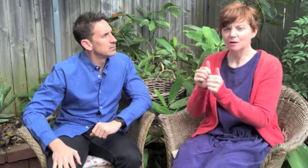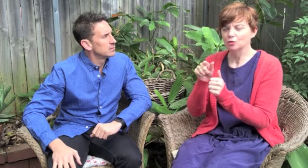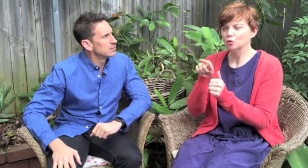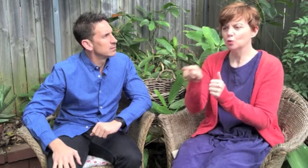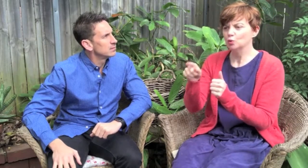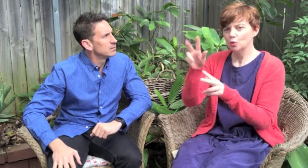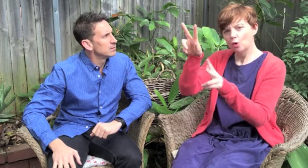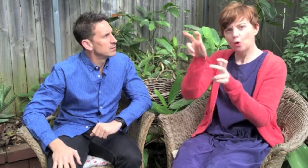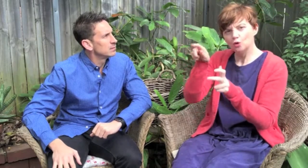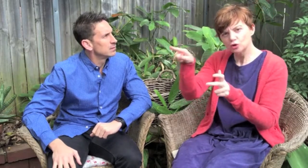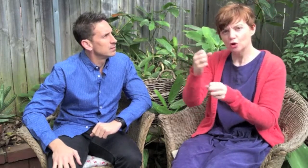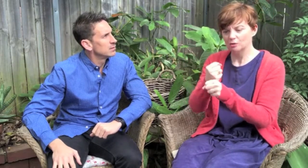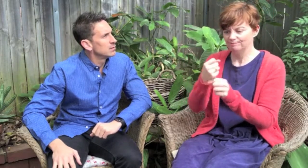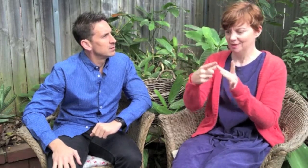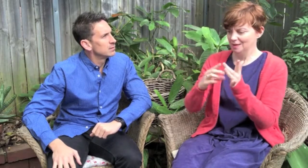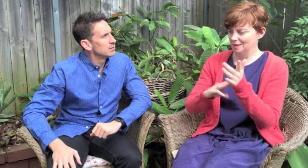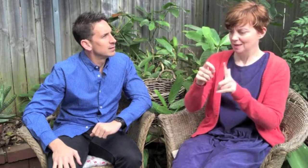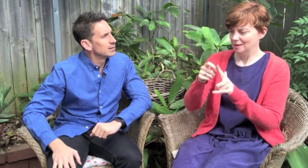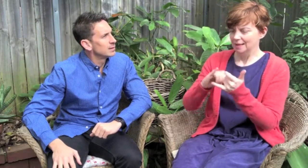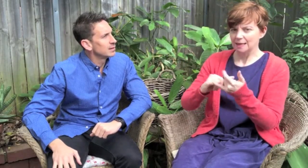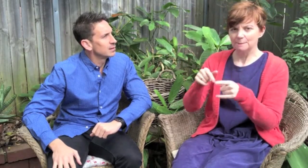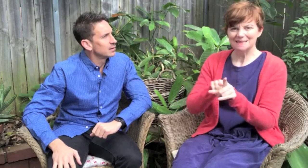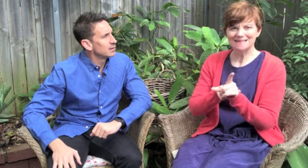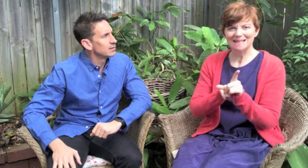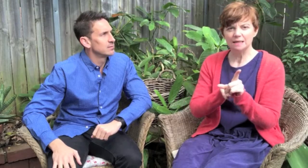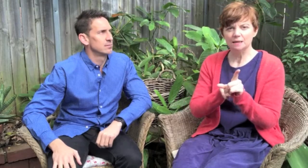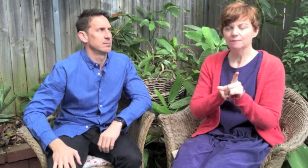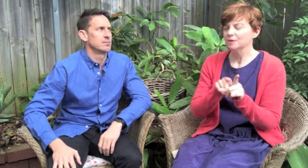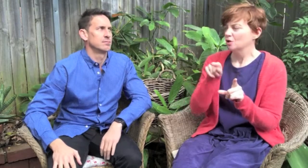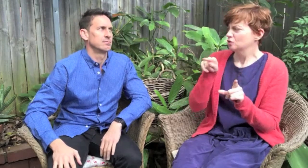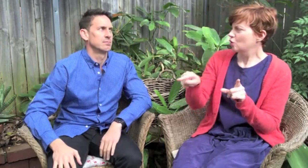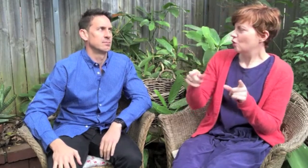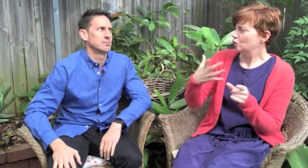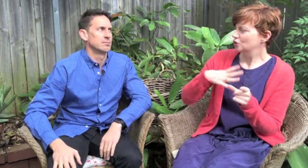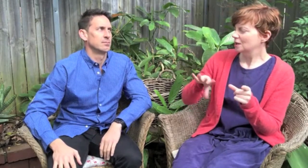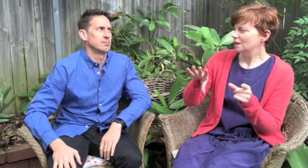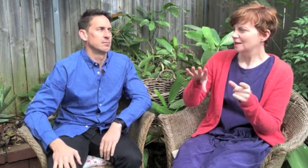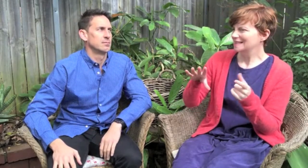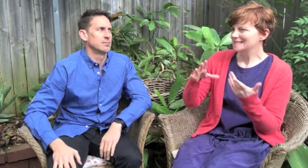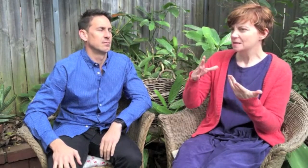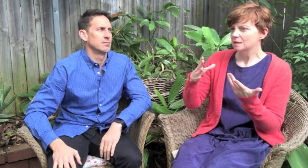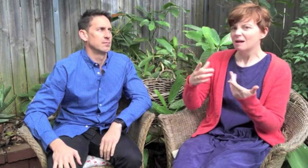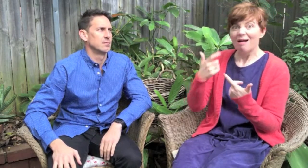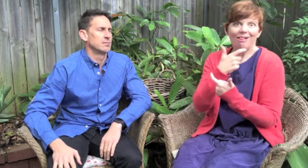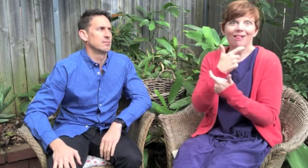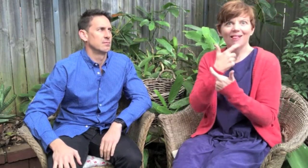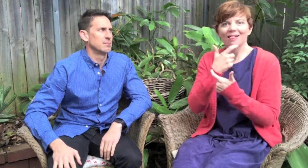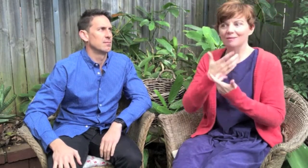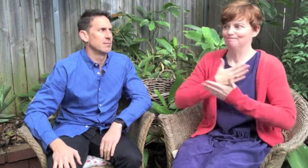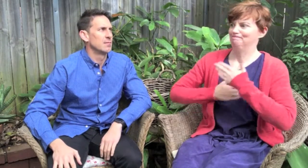best friend who calls her Gimpsie, which she goes along with or, you know, let's